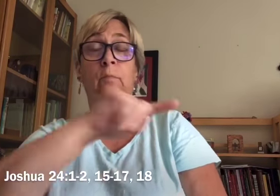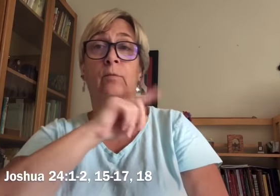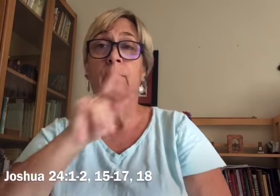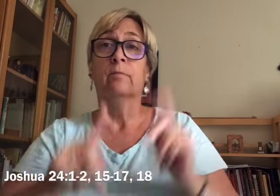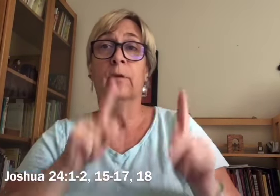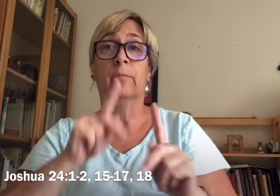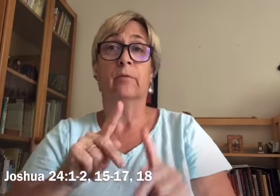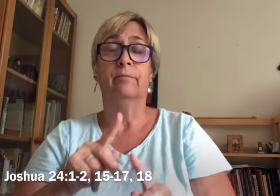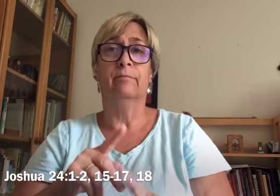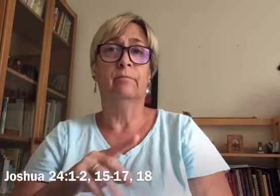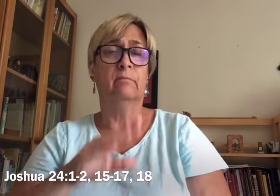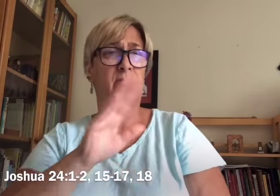all the people.